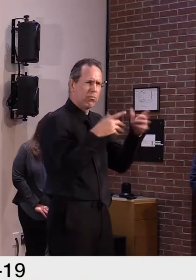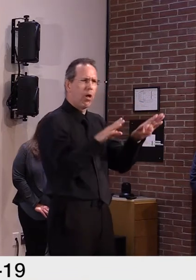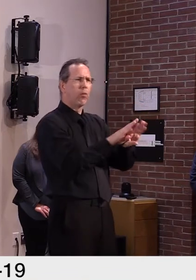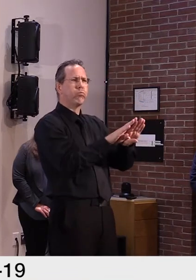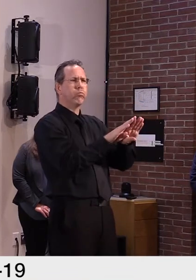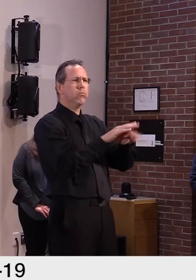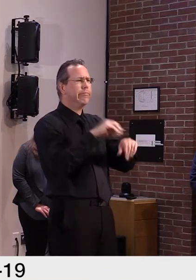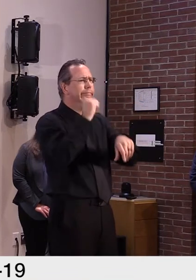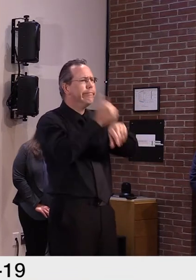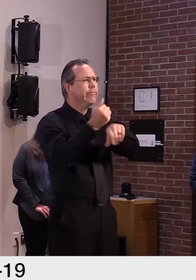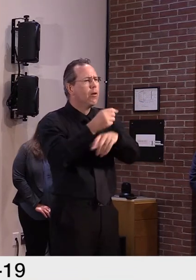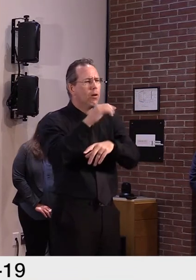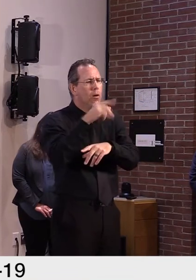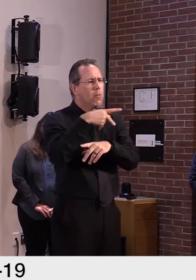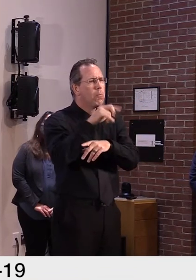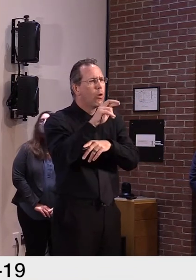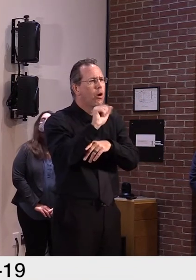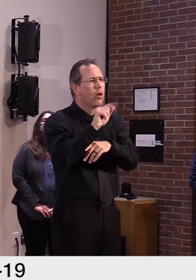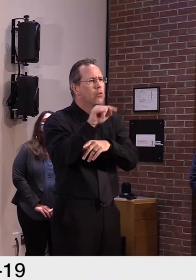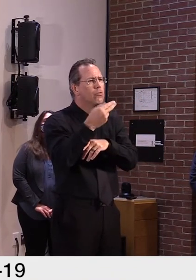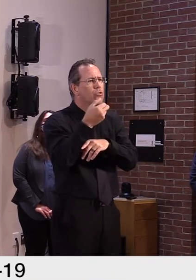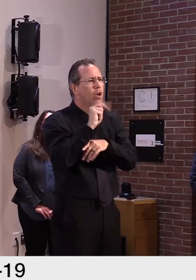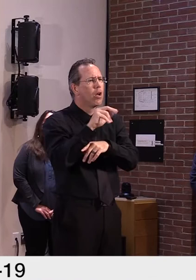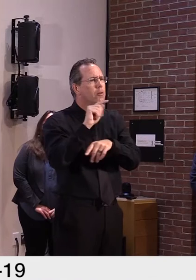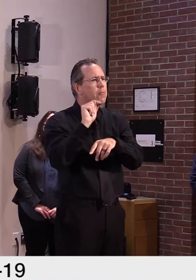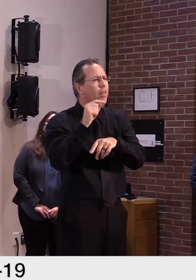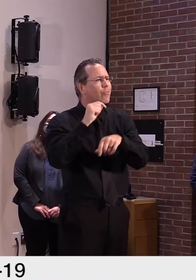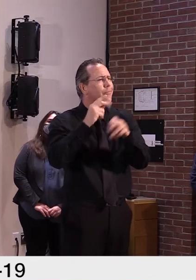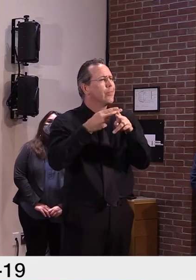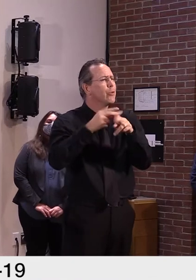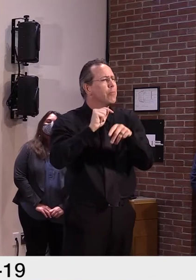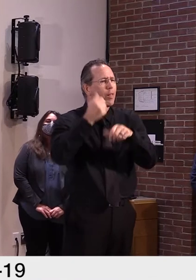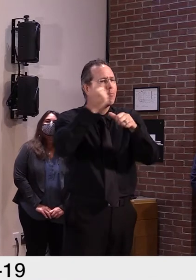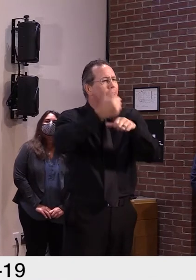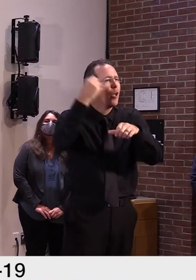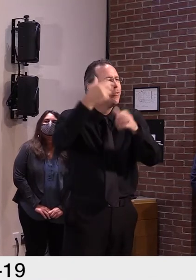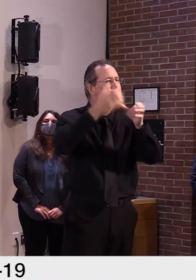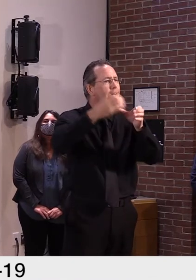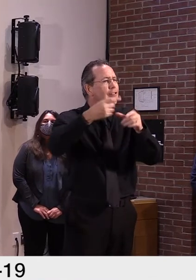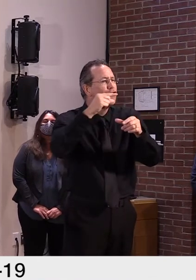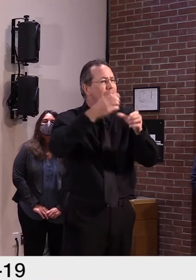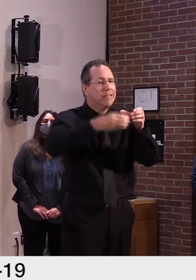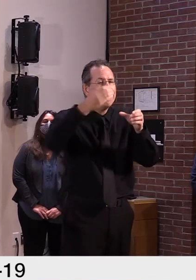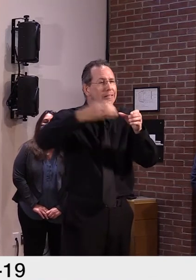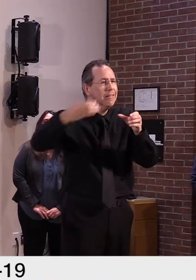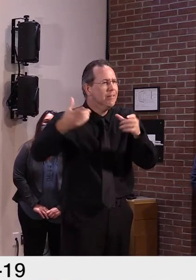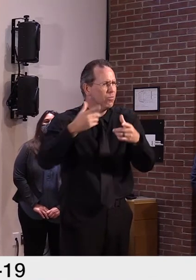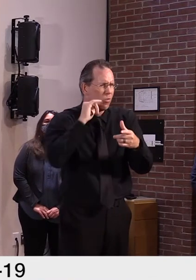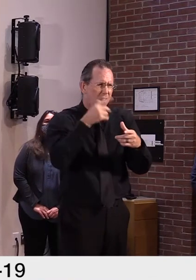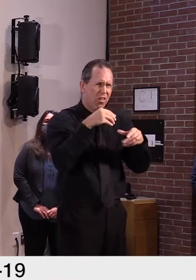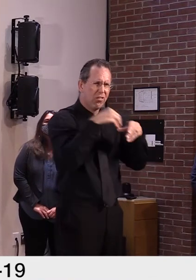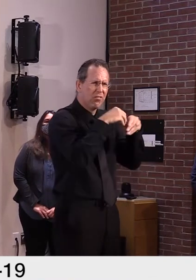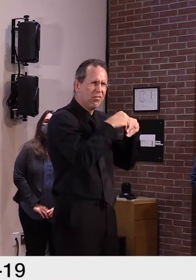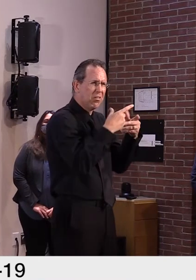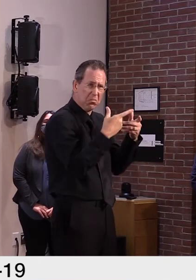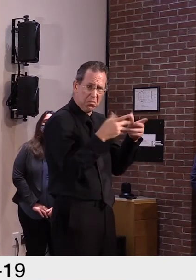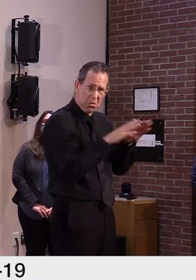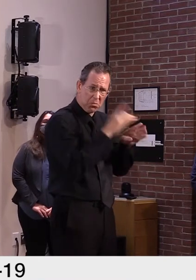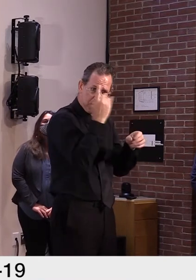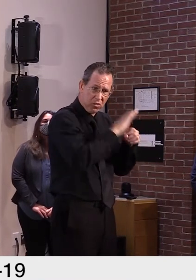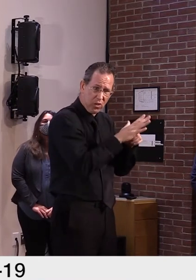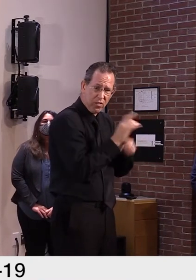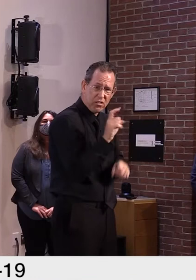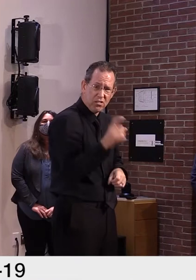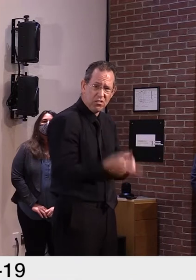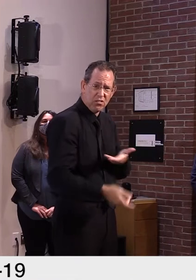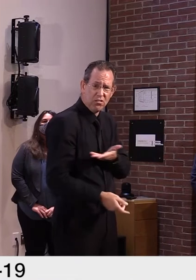all year long. I just don't know, uh, but that we may, uh, ramp up and bring, uh, some of those, uh, portable devices in, uh,